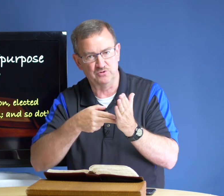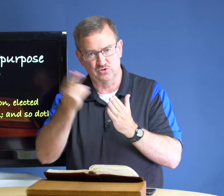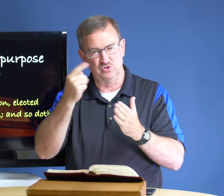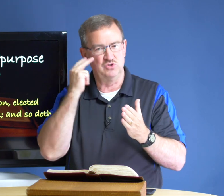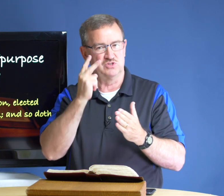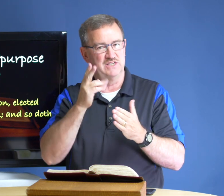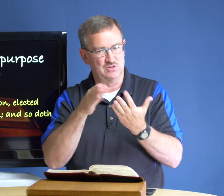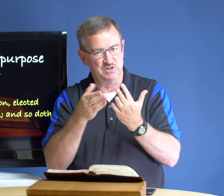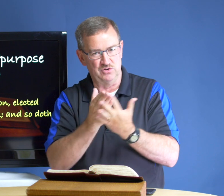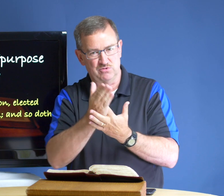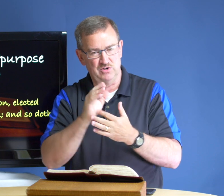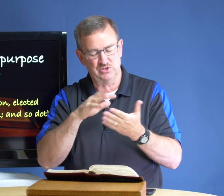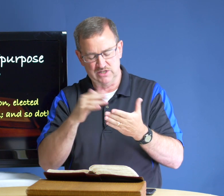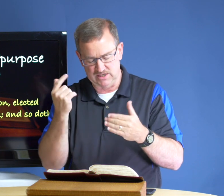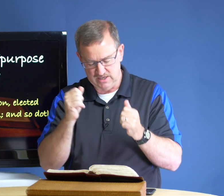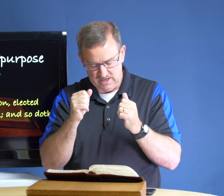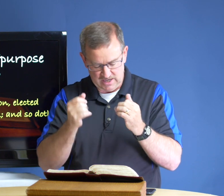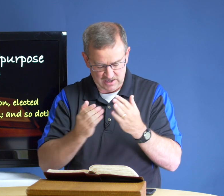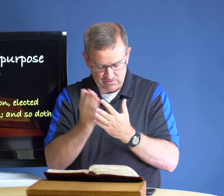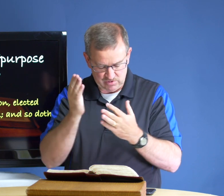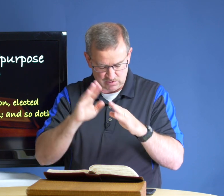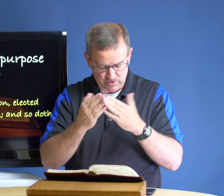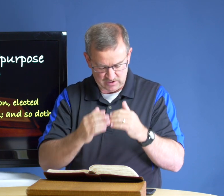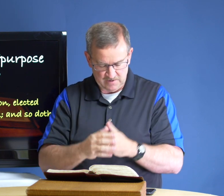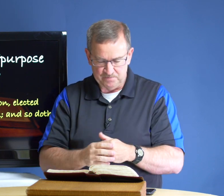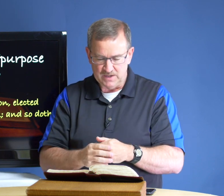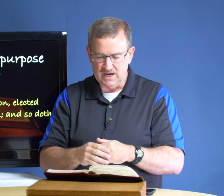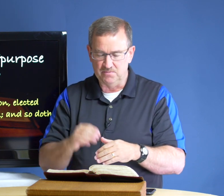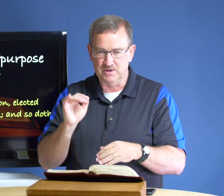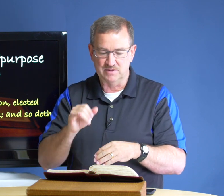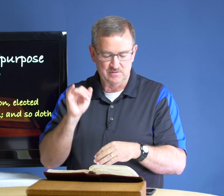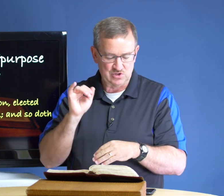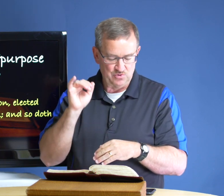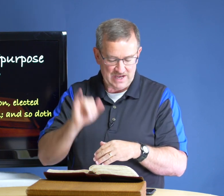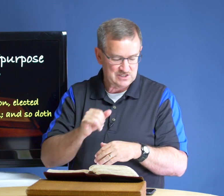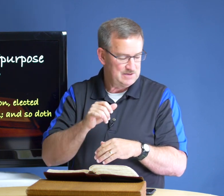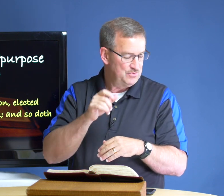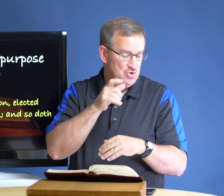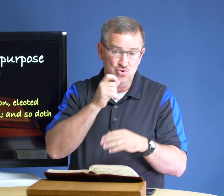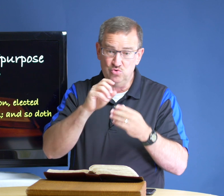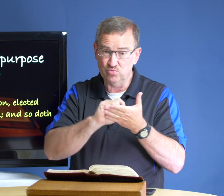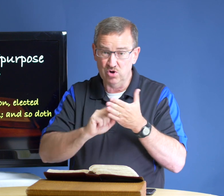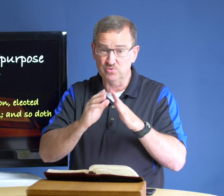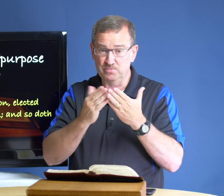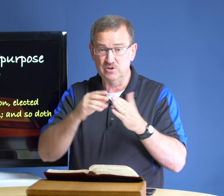truths you'll see as we go through our study uh through this book uh but so that's who wrote the book